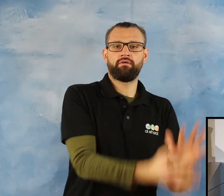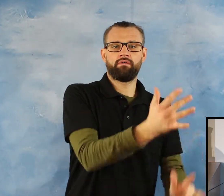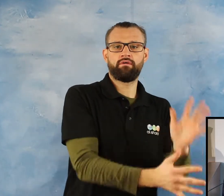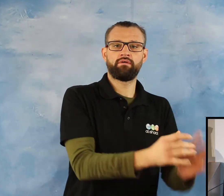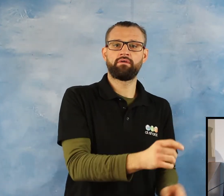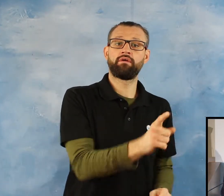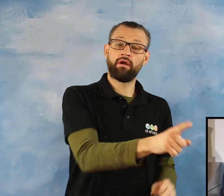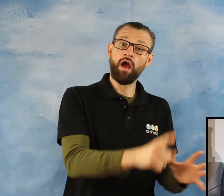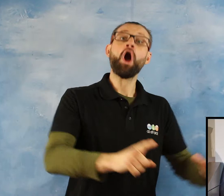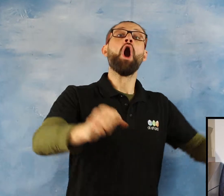Severe cold.